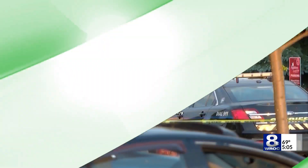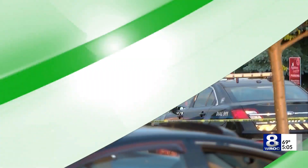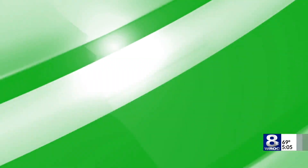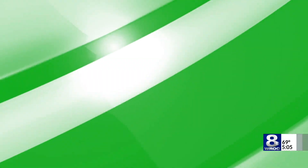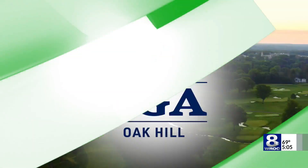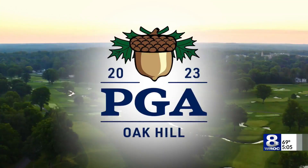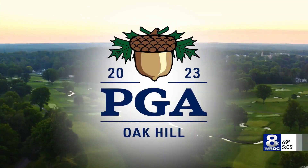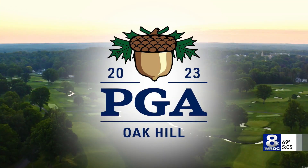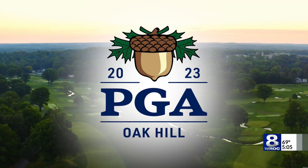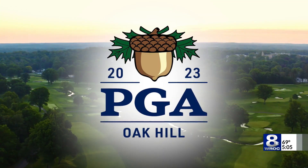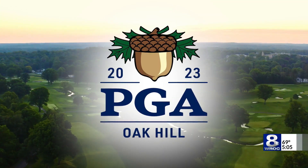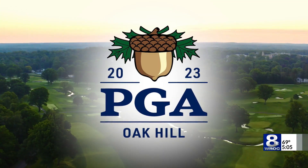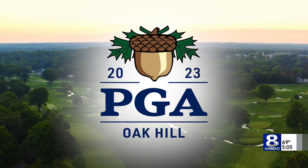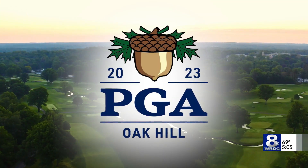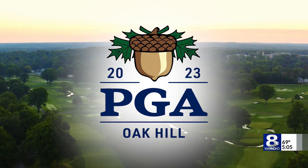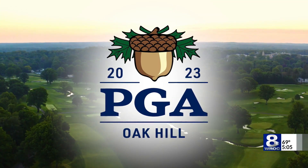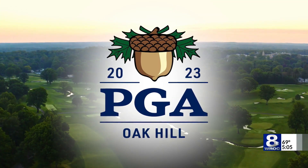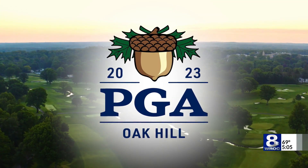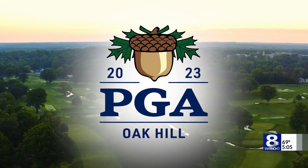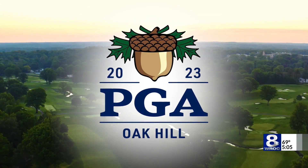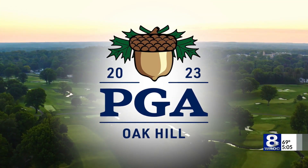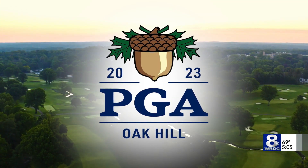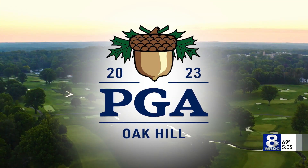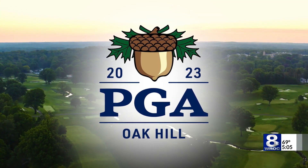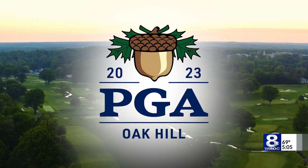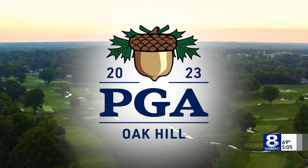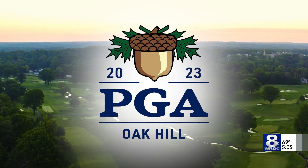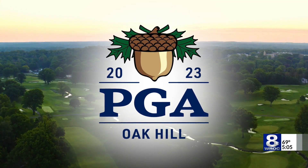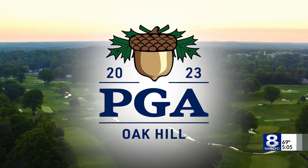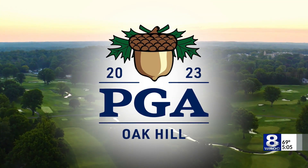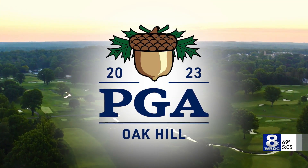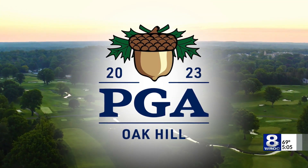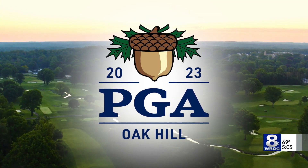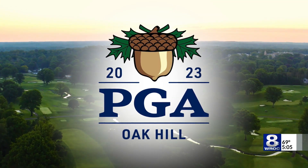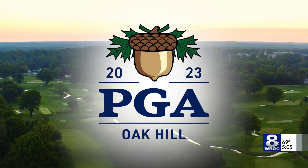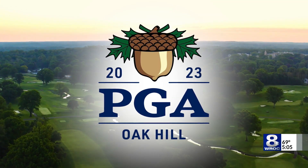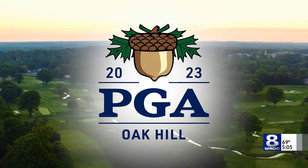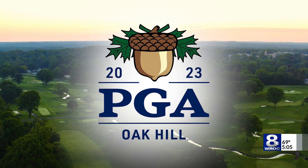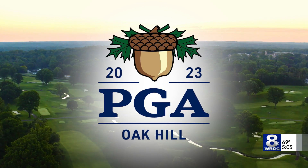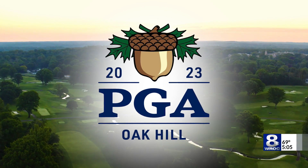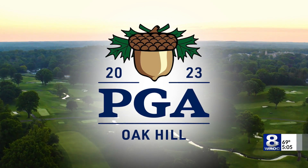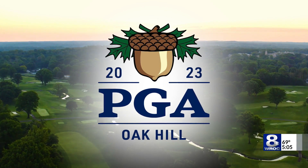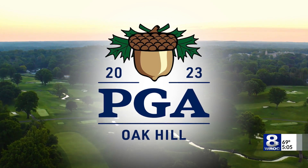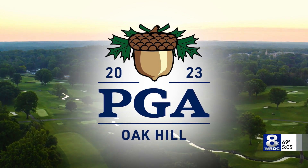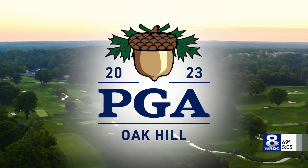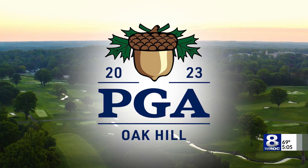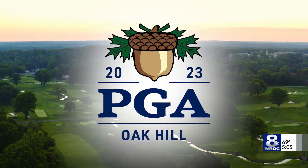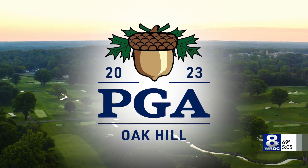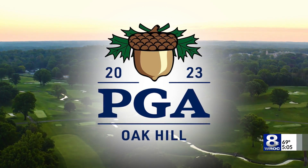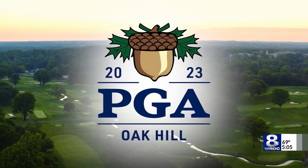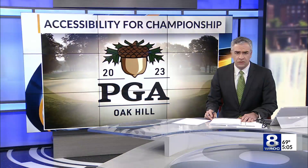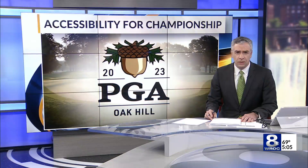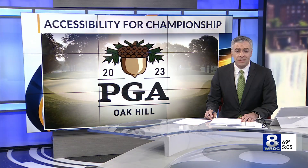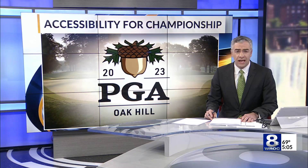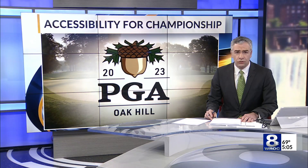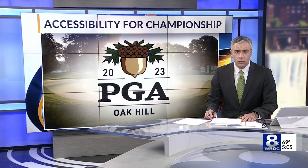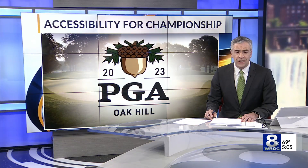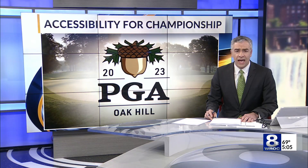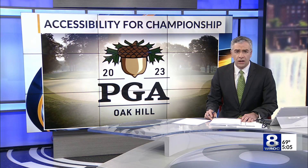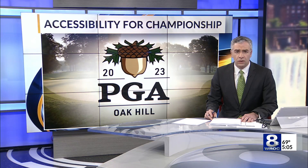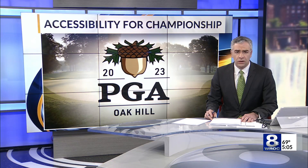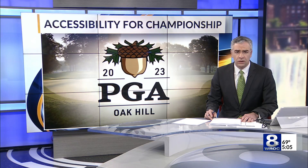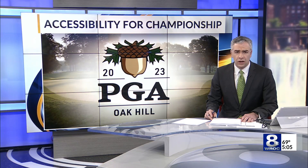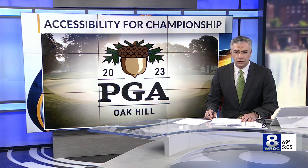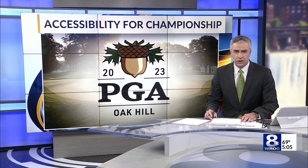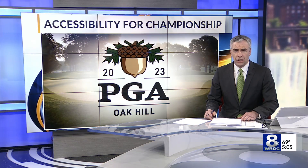For the first time in PGA of America's history, American Sign Language interpretation will be available at the championship next